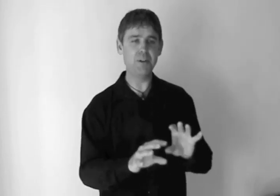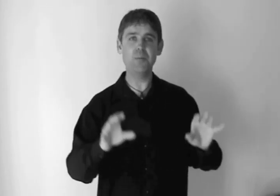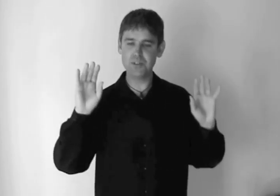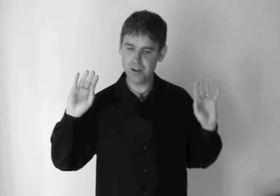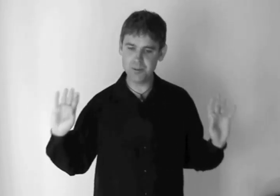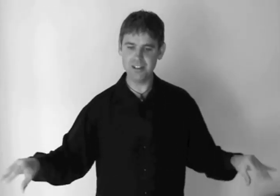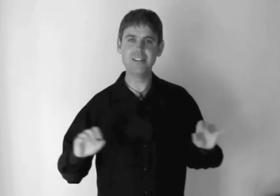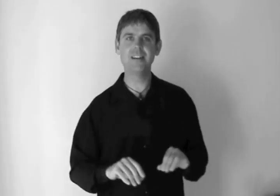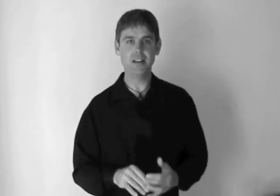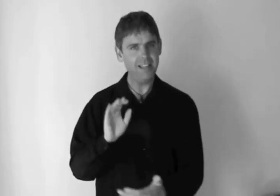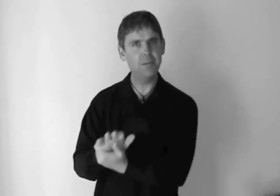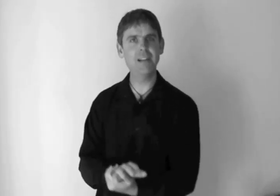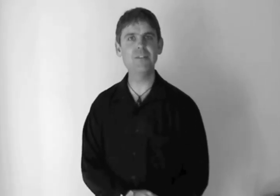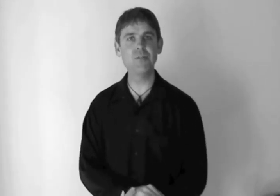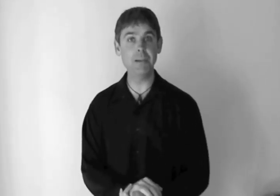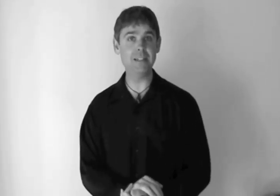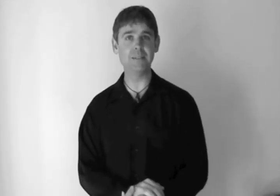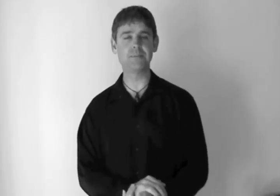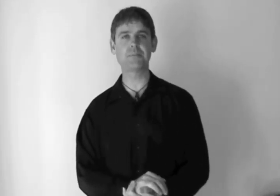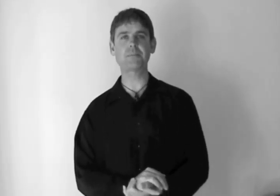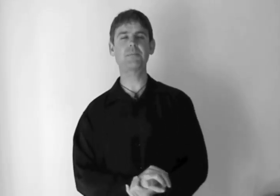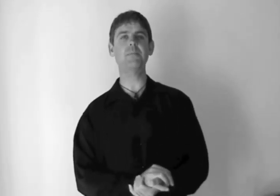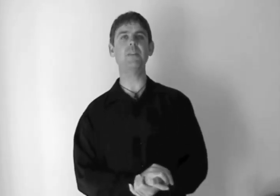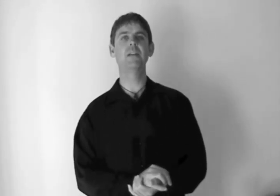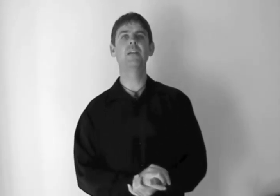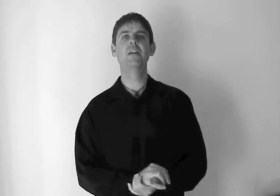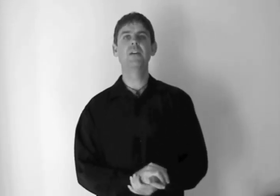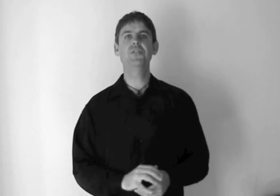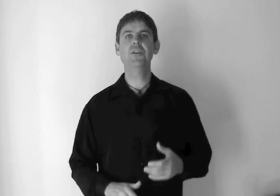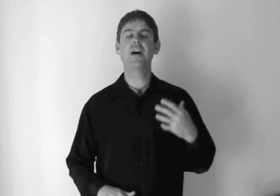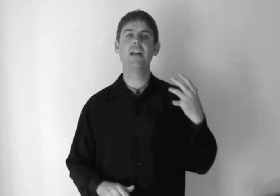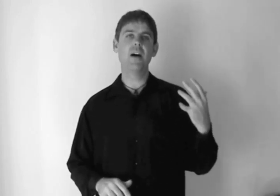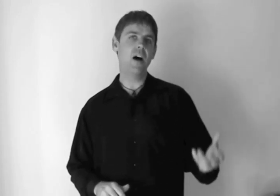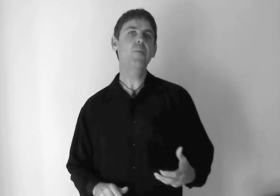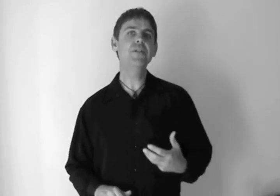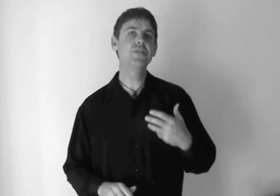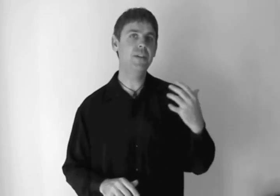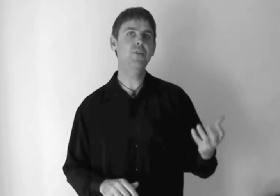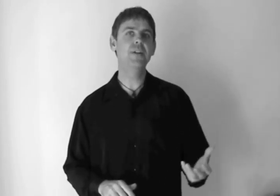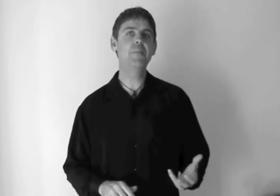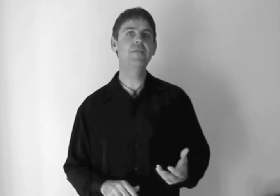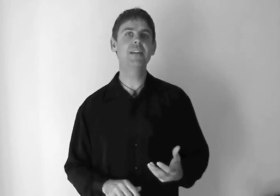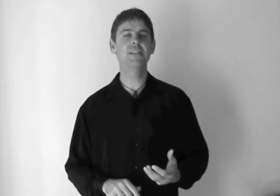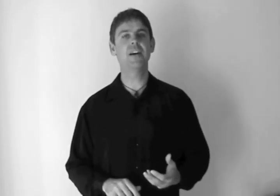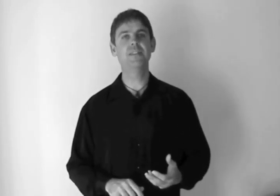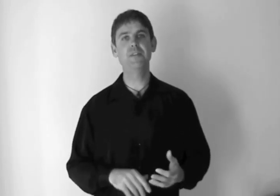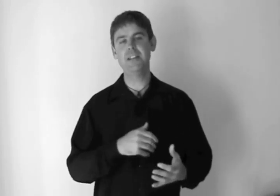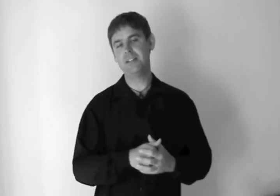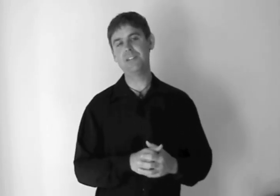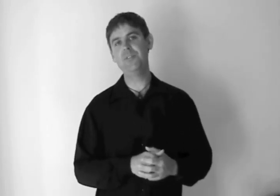moments where we hit the plane through beating. So, I want to give you a number of exercises in these next few